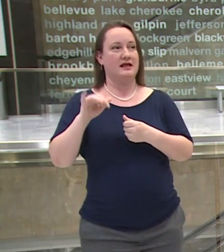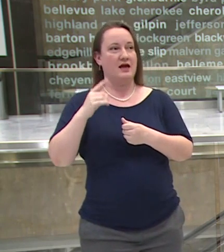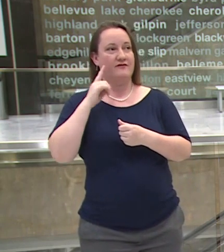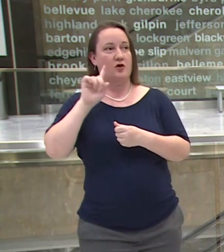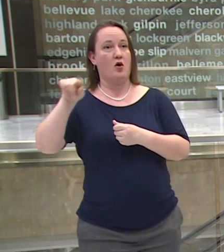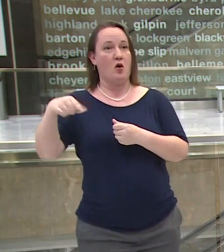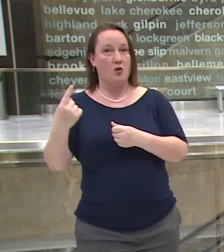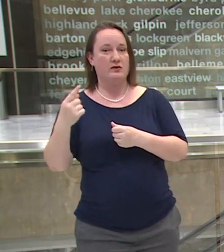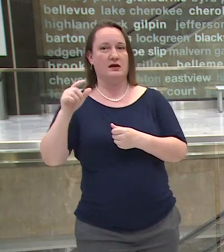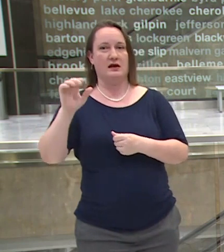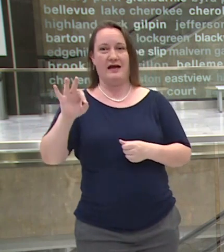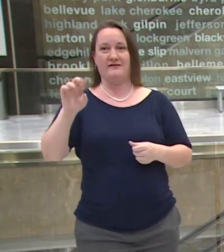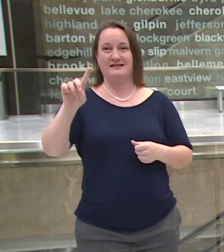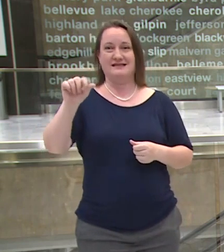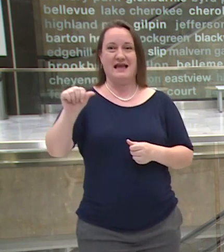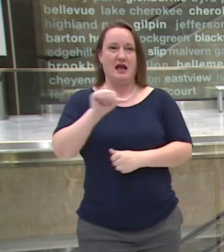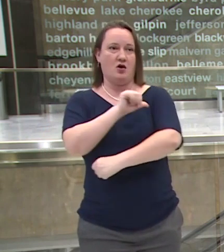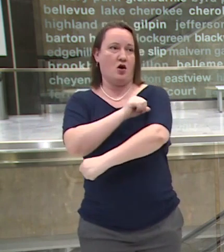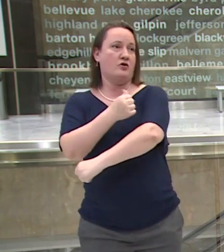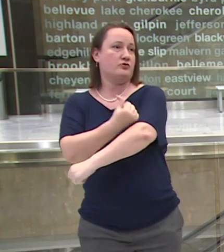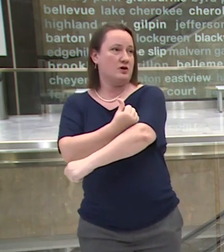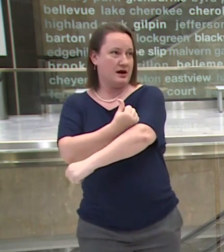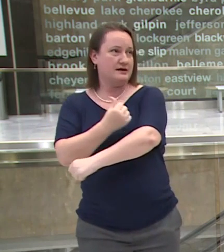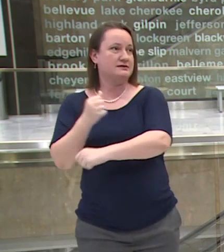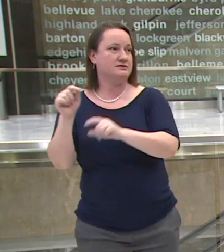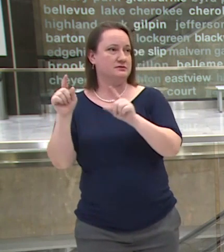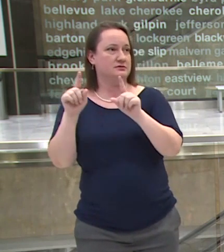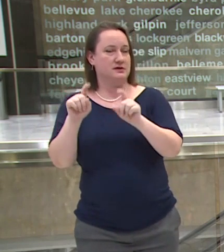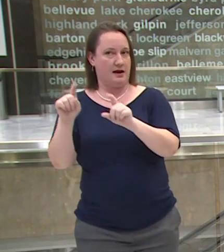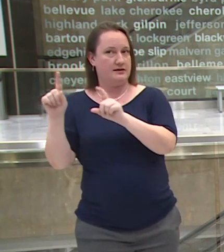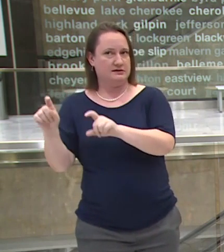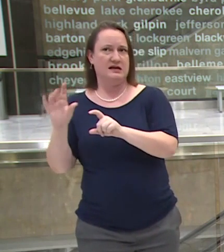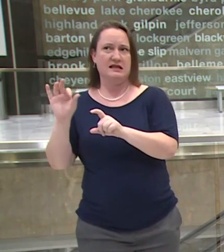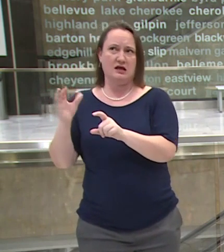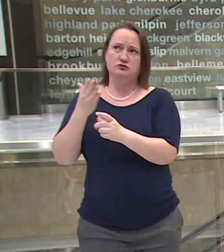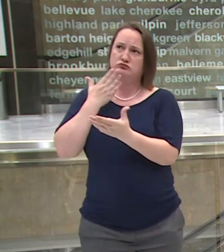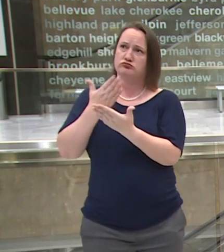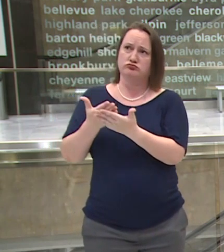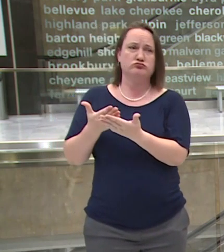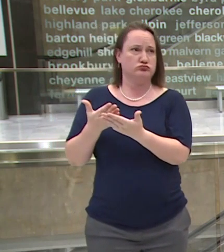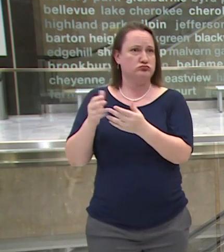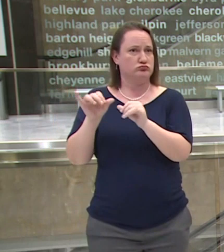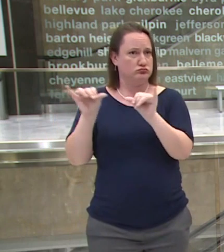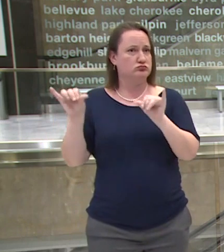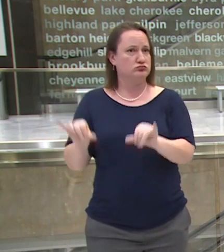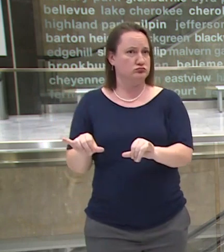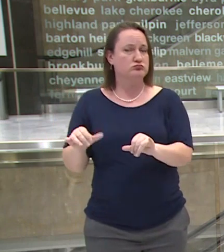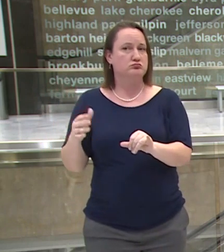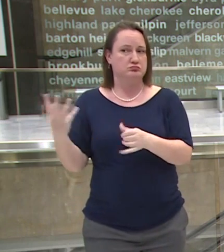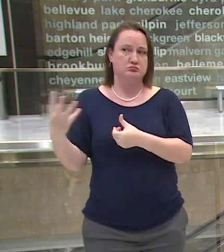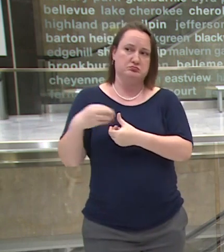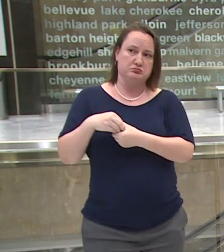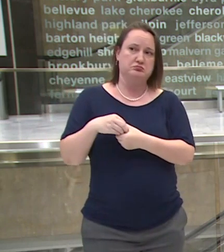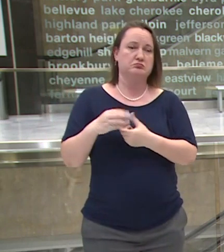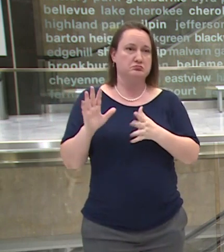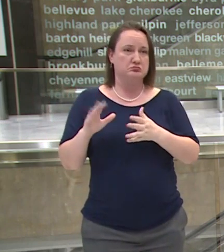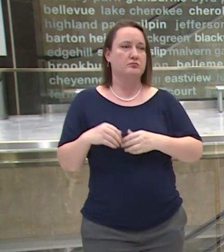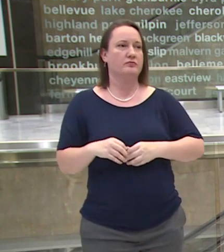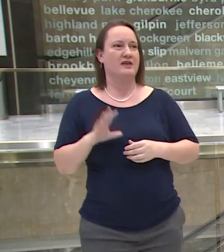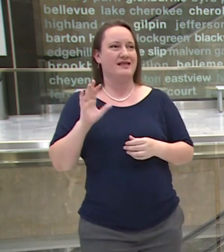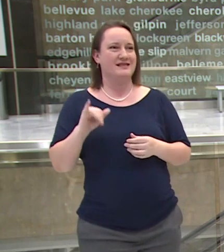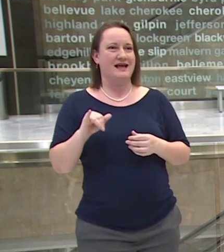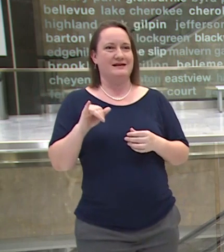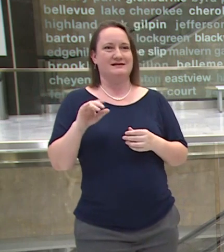received FDA authorization which is a pretty legitimate way to make that decision and then so that would that's the